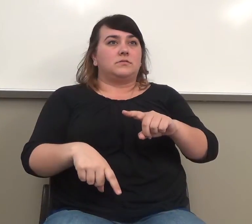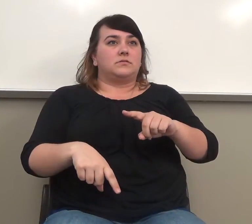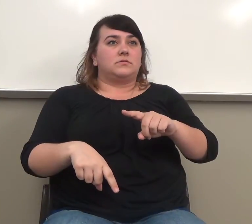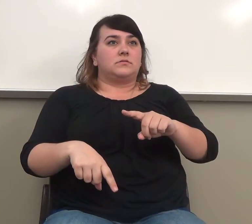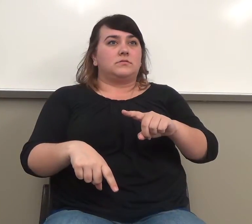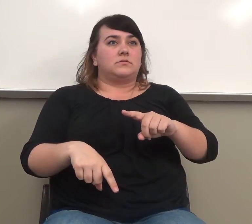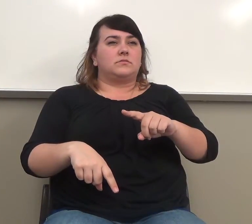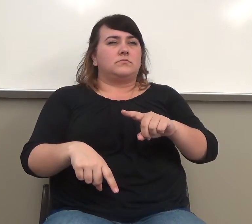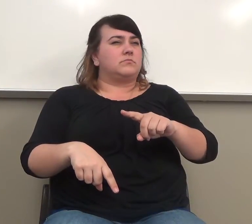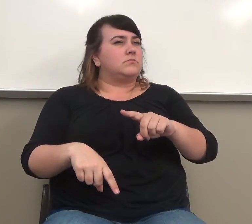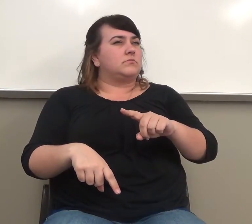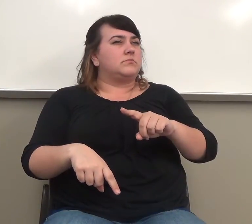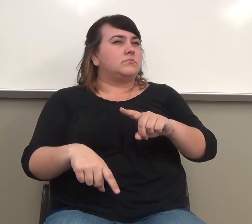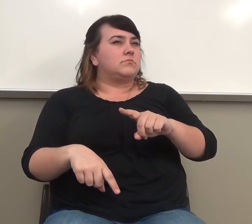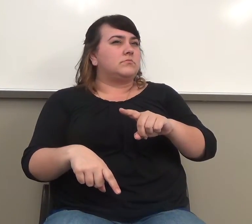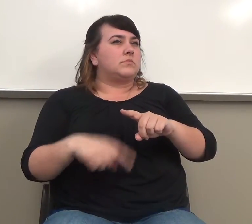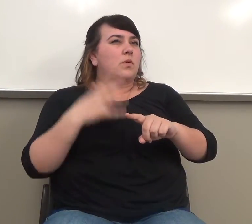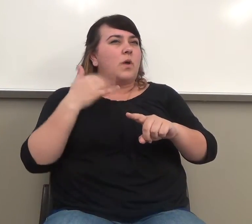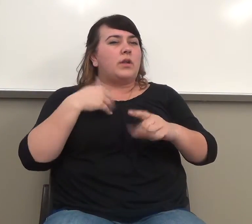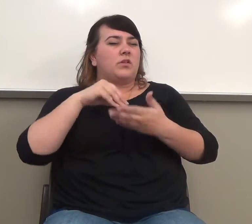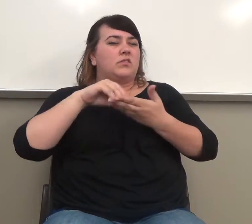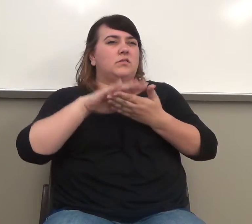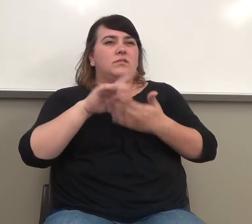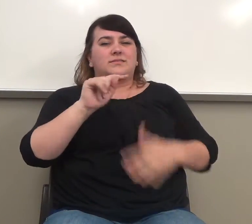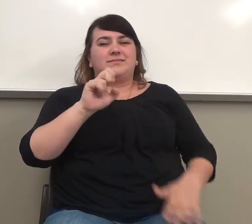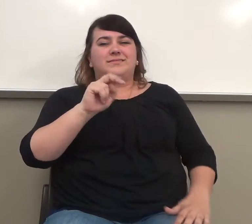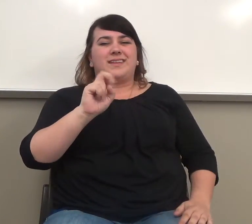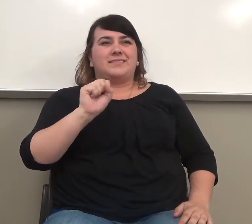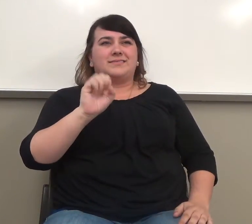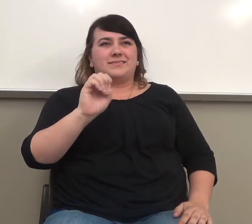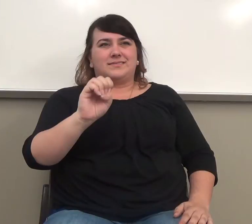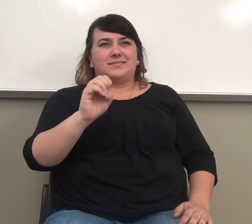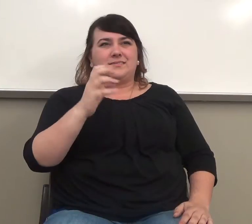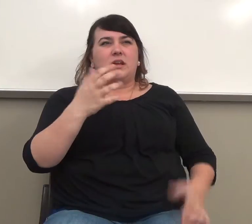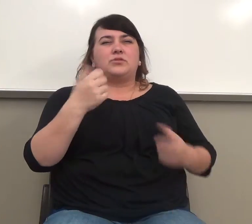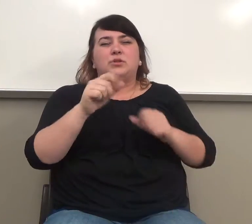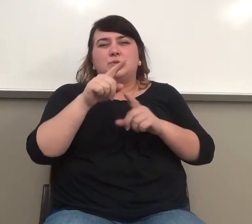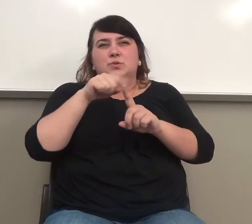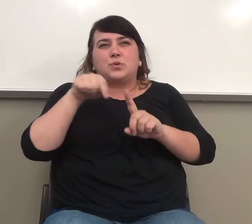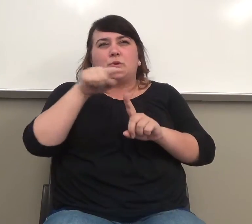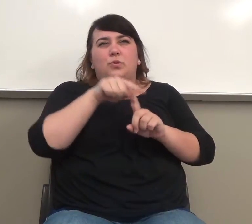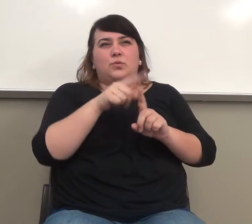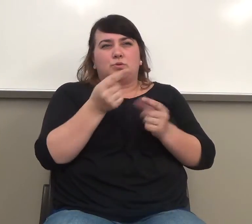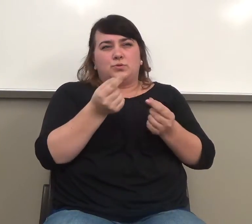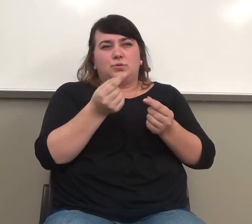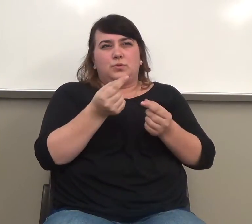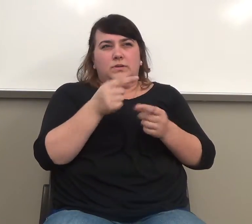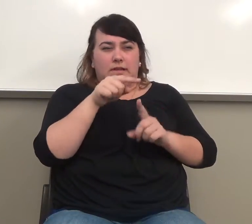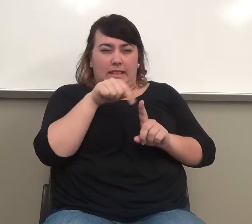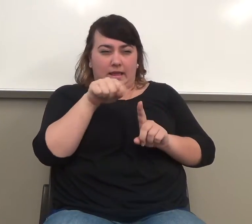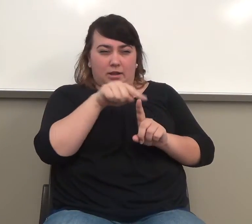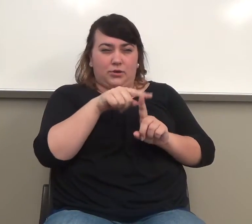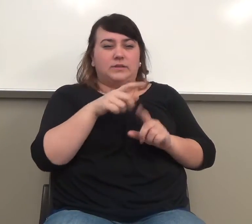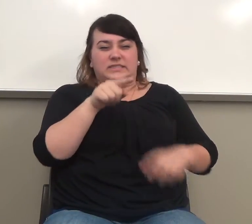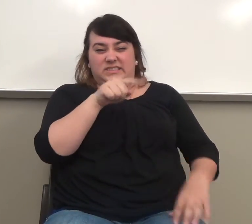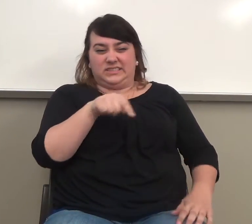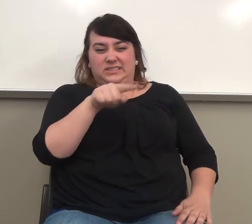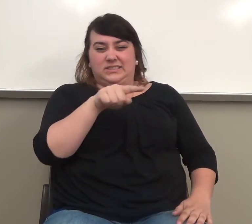Which, what, why am I saying can't? I'm just trying to circle close to what you're doing here. What, what does he really want to say